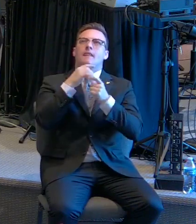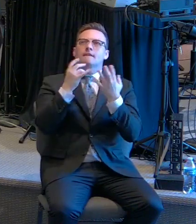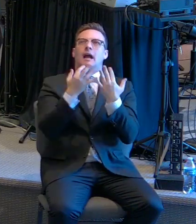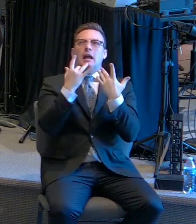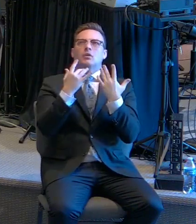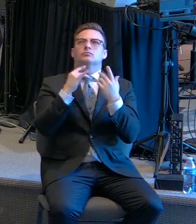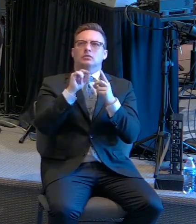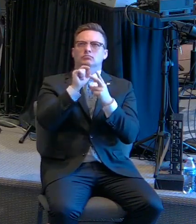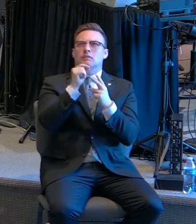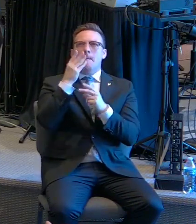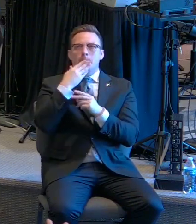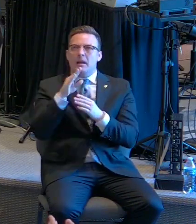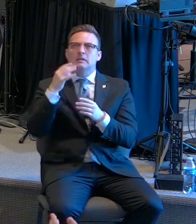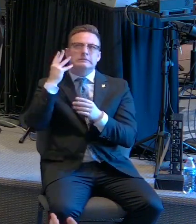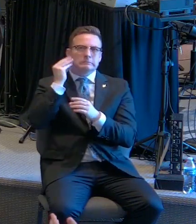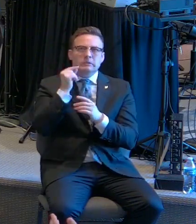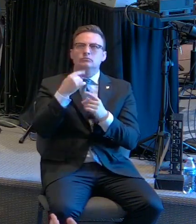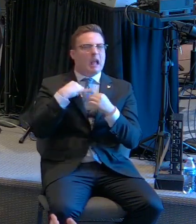you, Jesus.